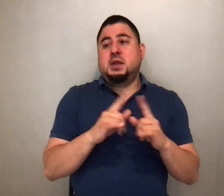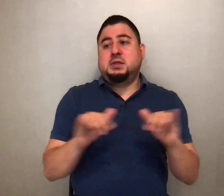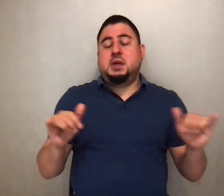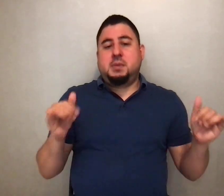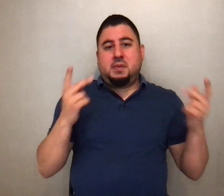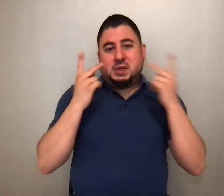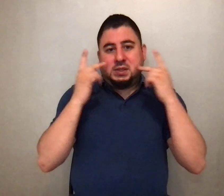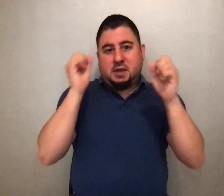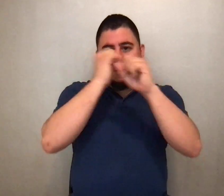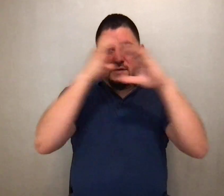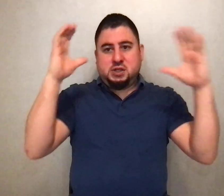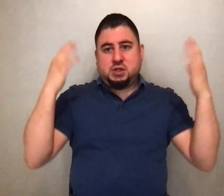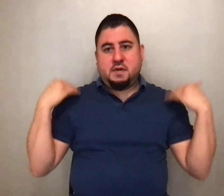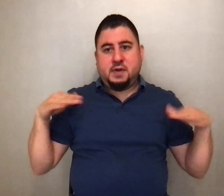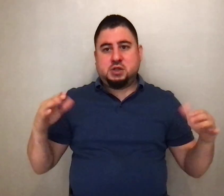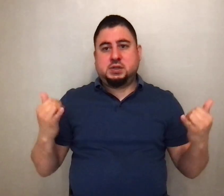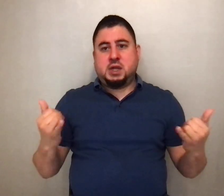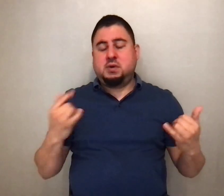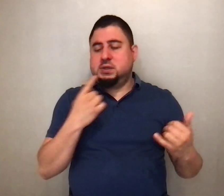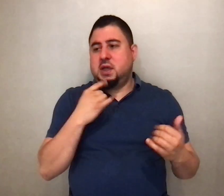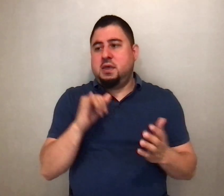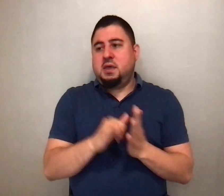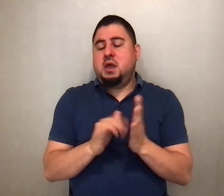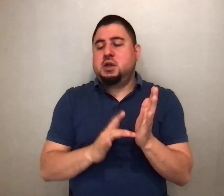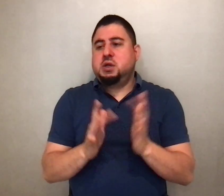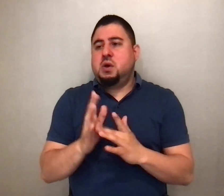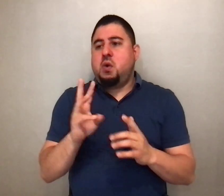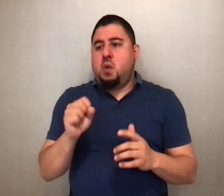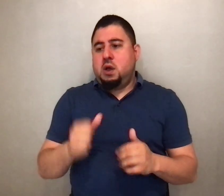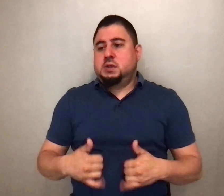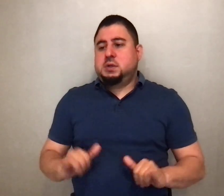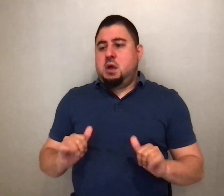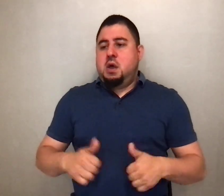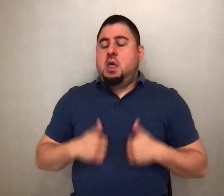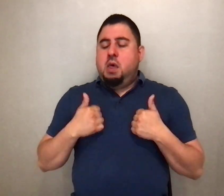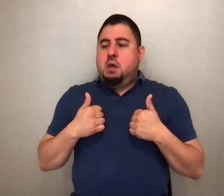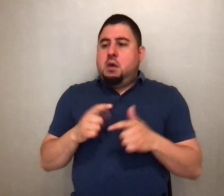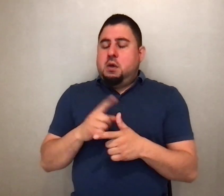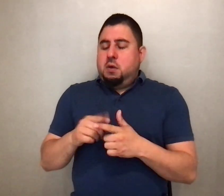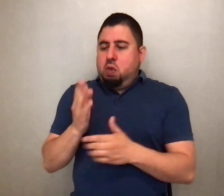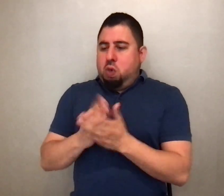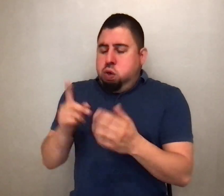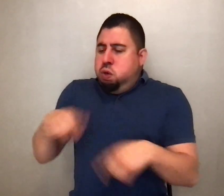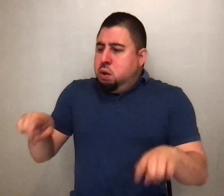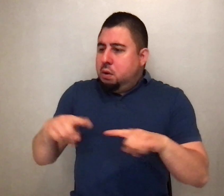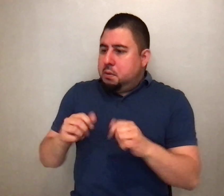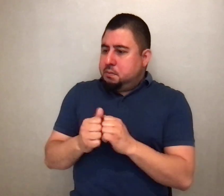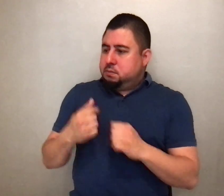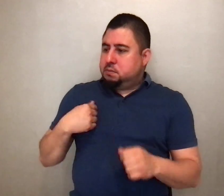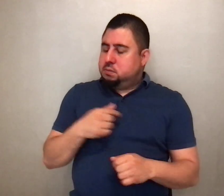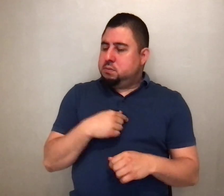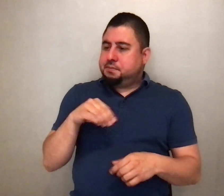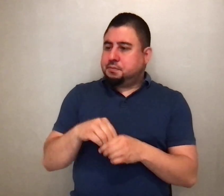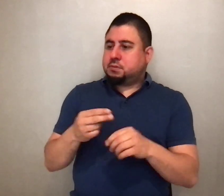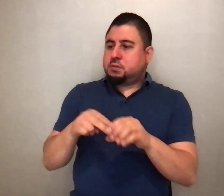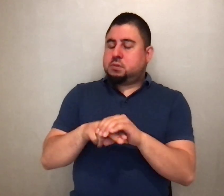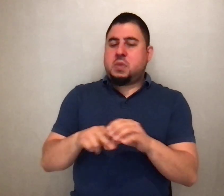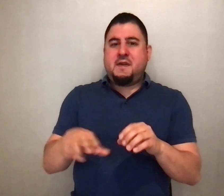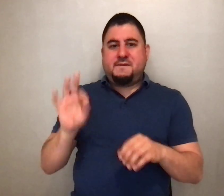who announced that he was alive. Then some of those with us went to the tomb and found things just as the